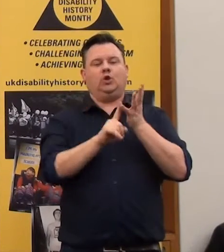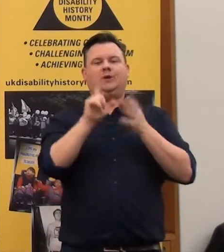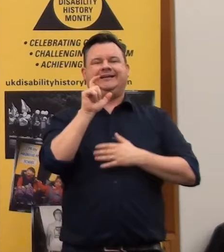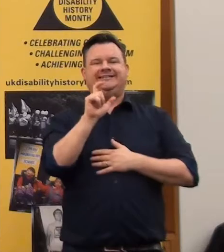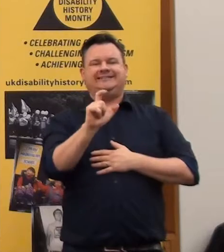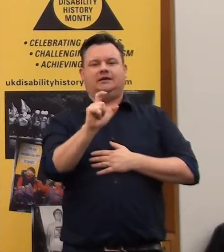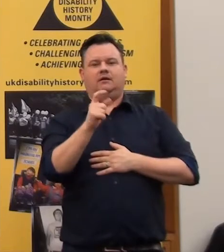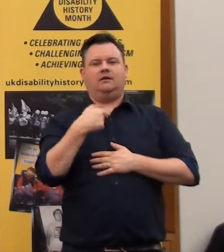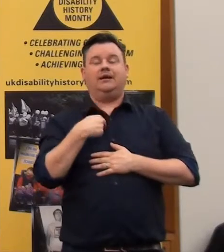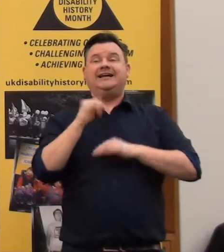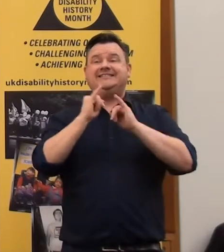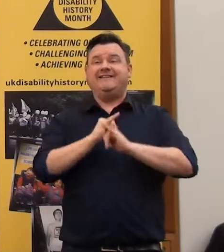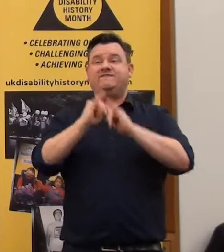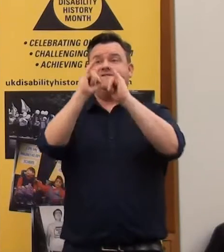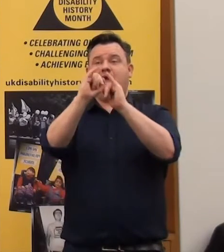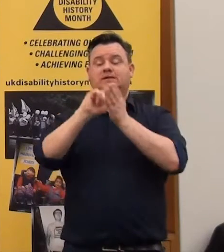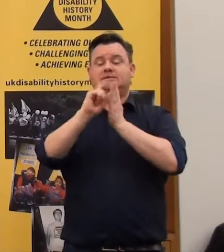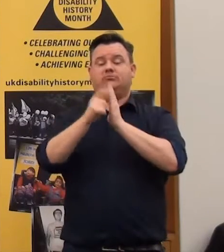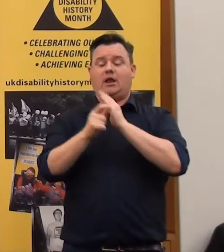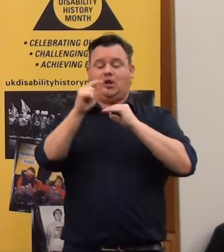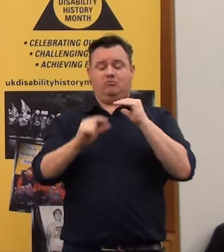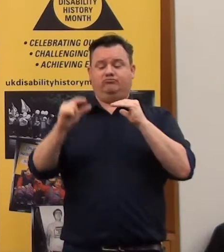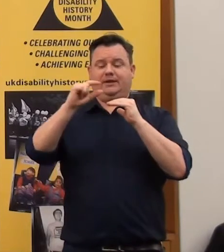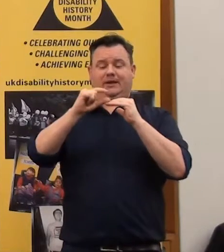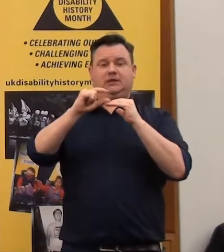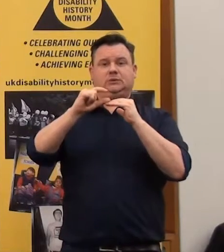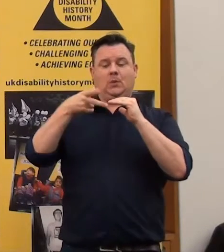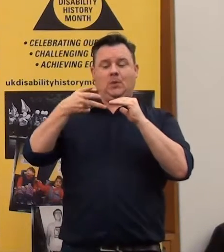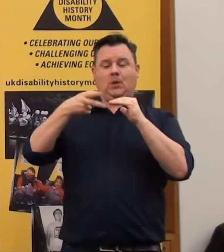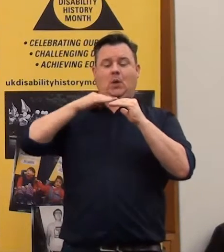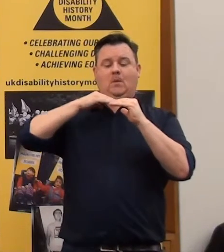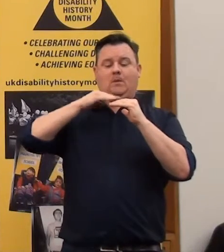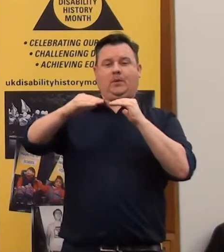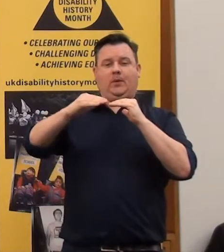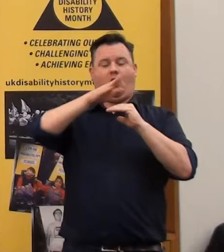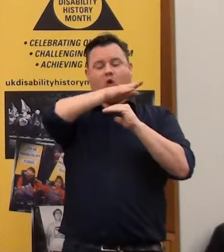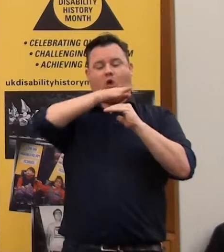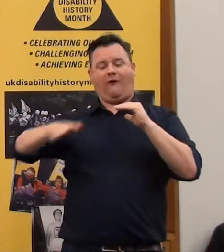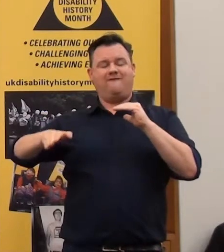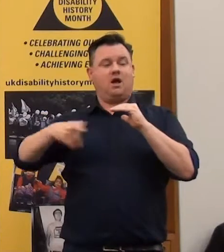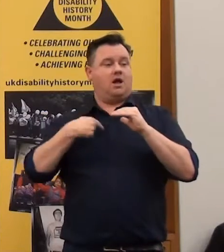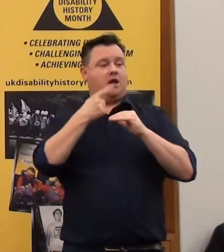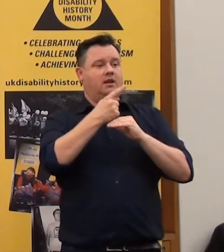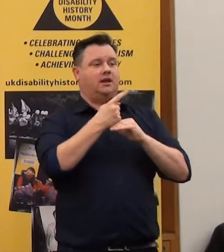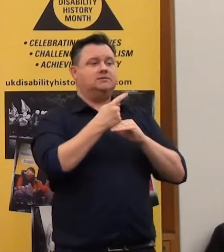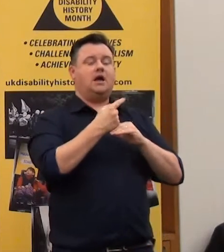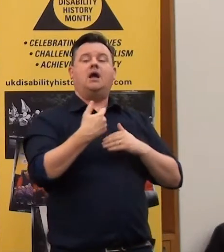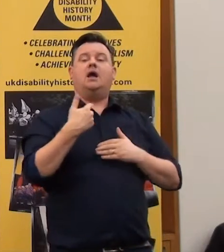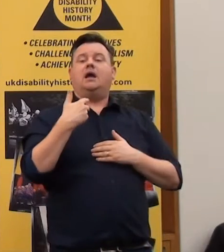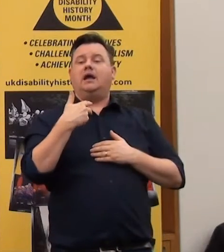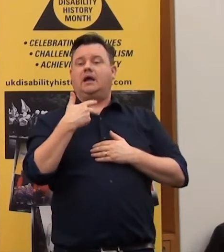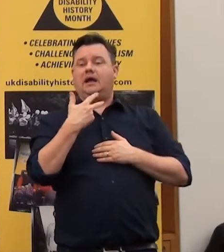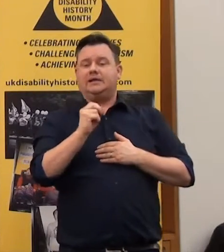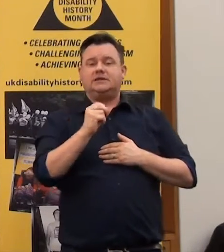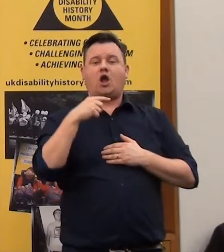the severe disability premium was cut completely. And that's affected a large numbers of people who lost maybe between £1,800 £100 a